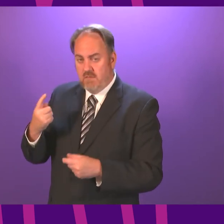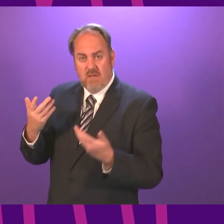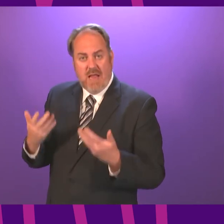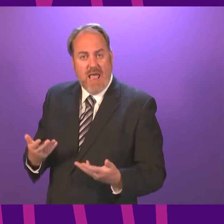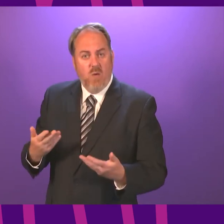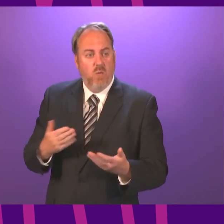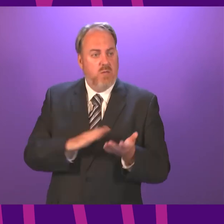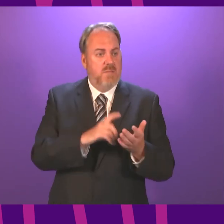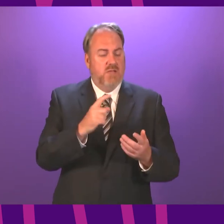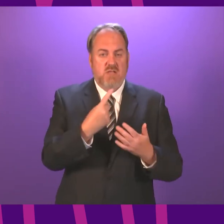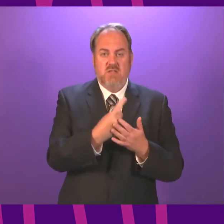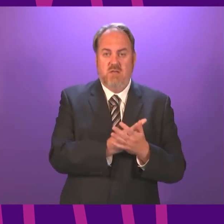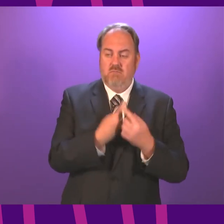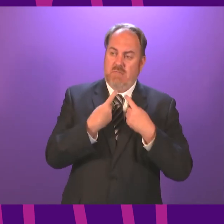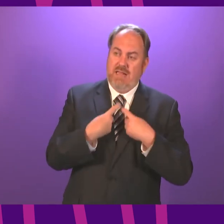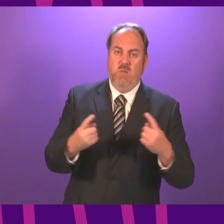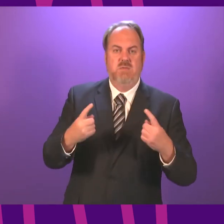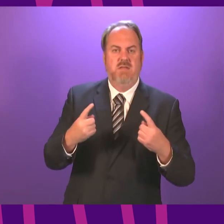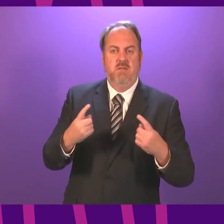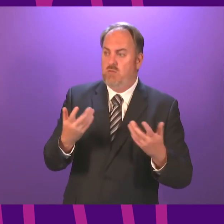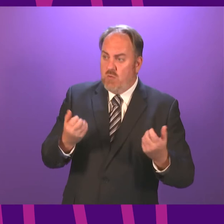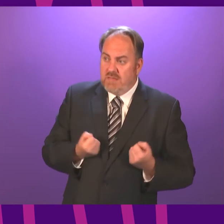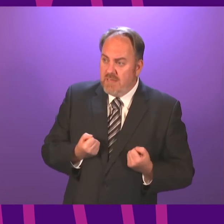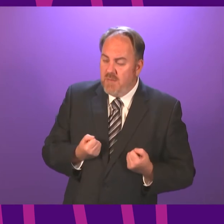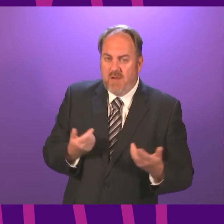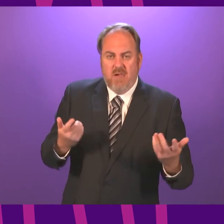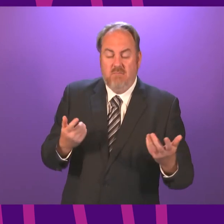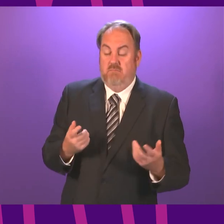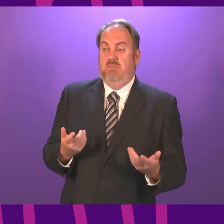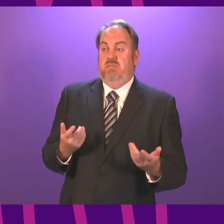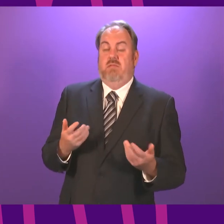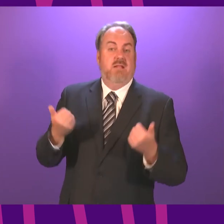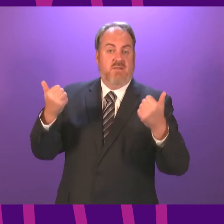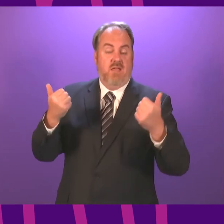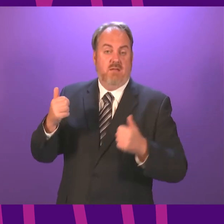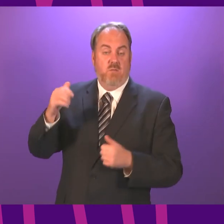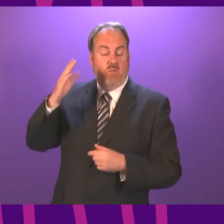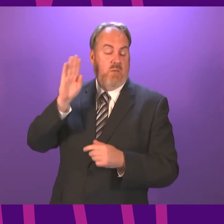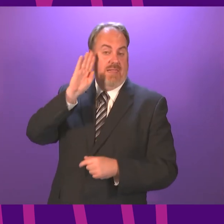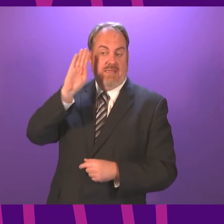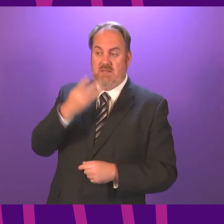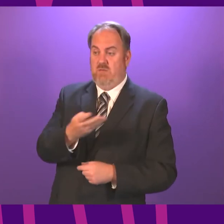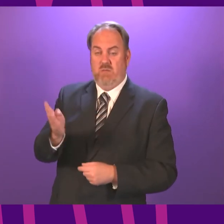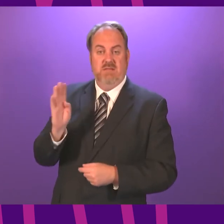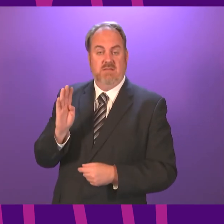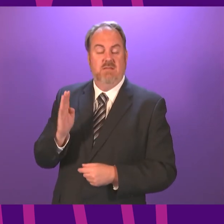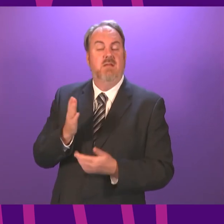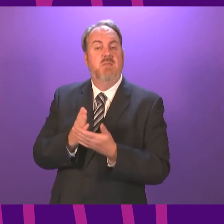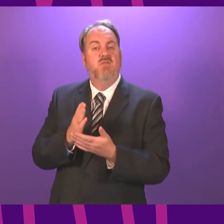of course, will reflect on that and address any issues that Parliament wishes to raise. Now, on the case numbers,